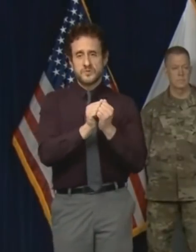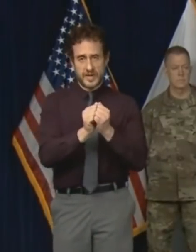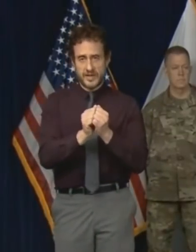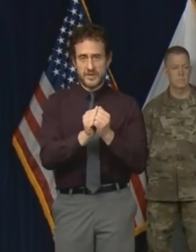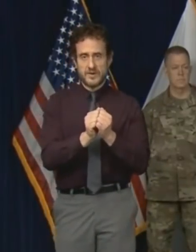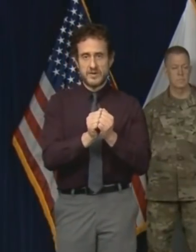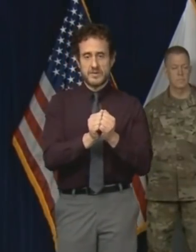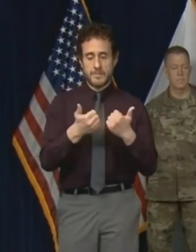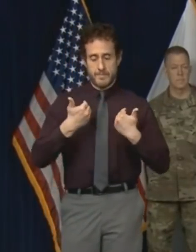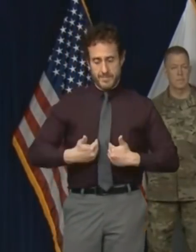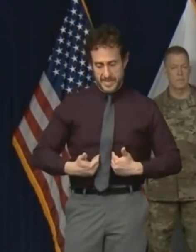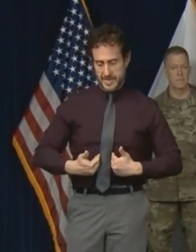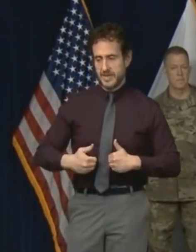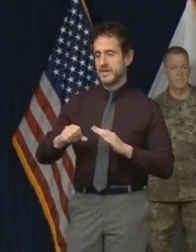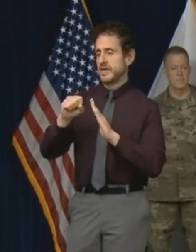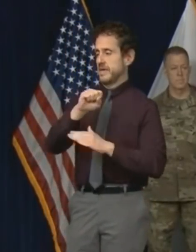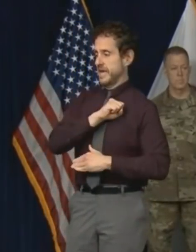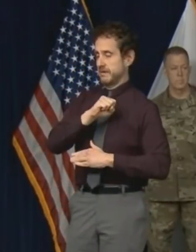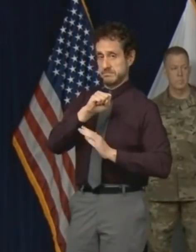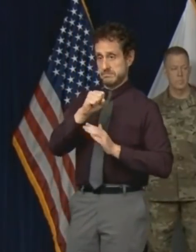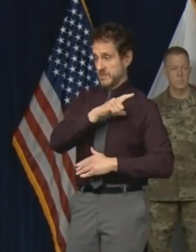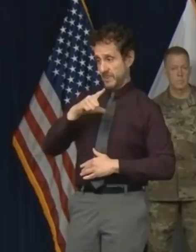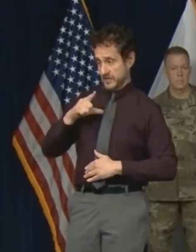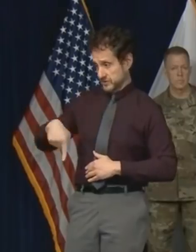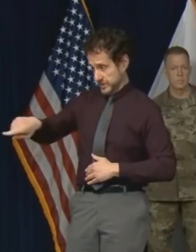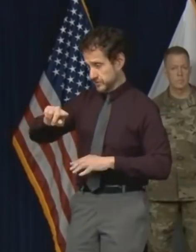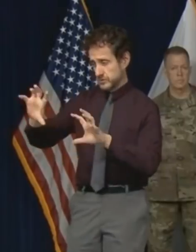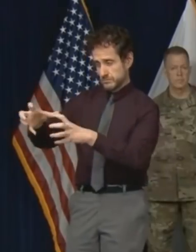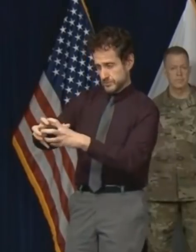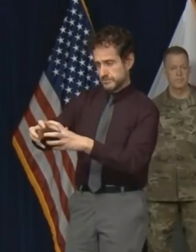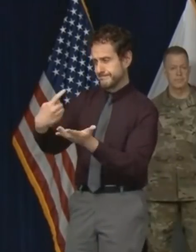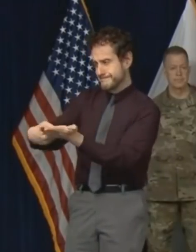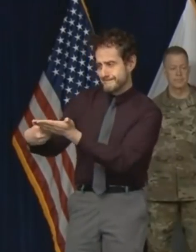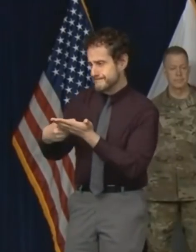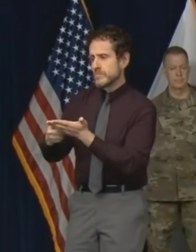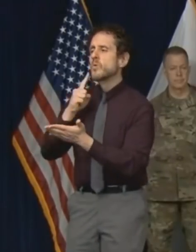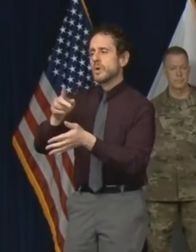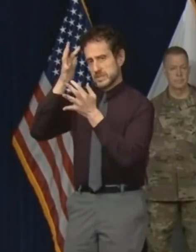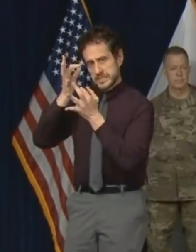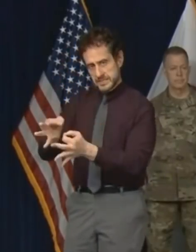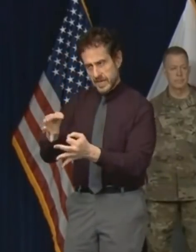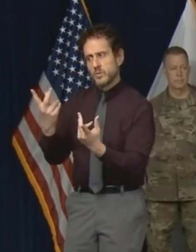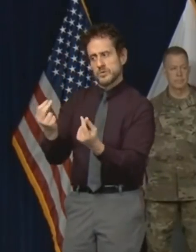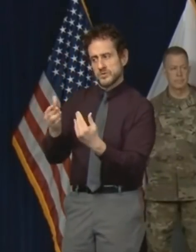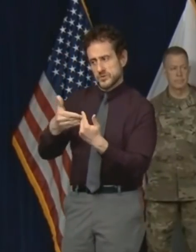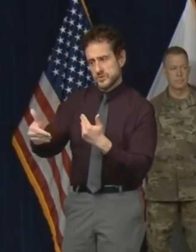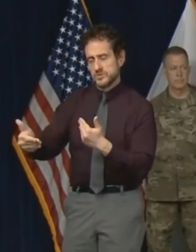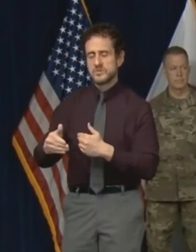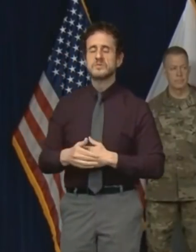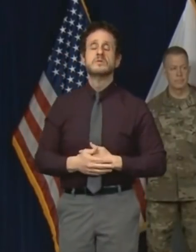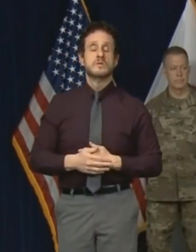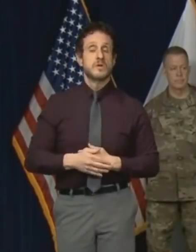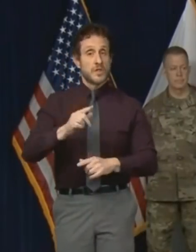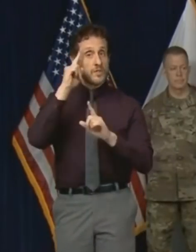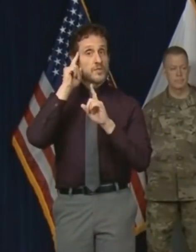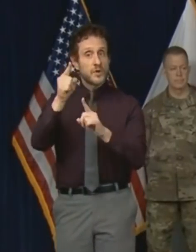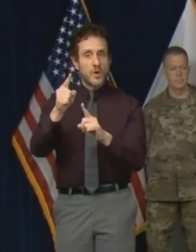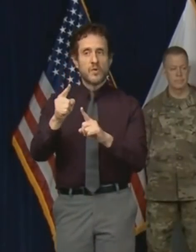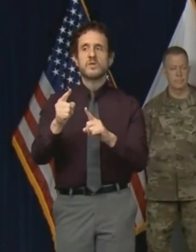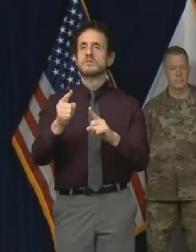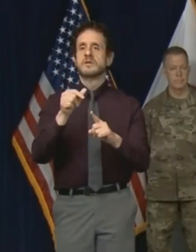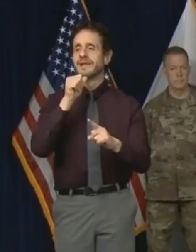state legislature we will make them and we will do so with an unswerving dedication to fairness.